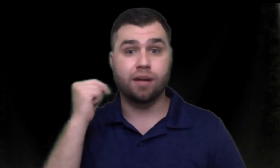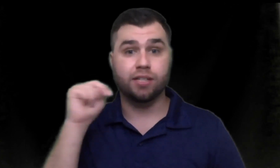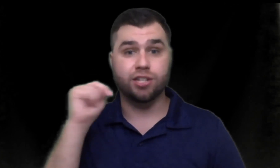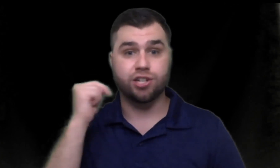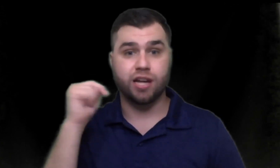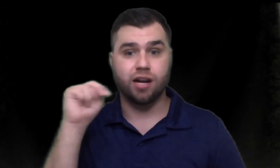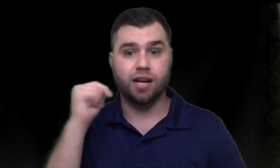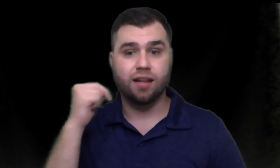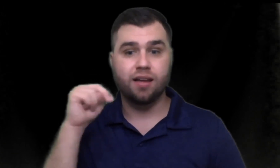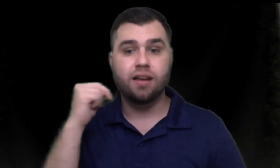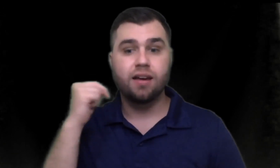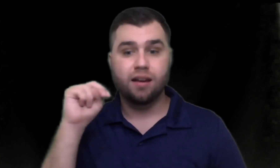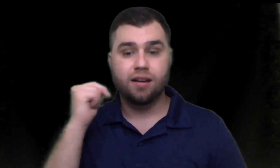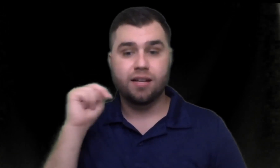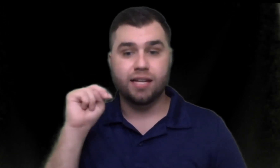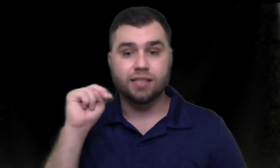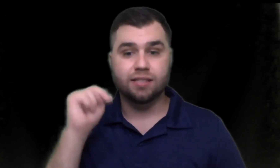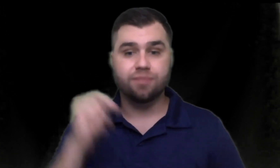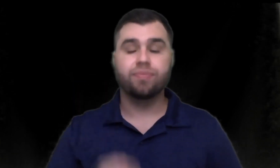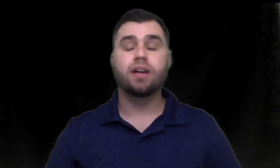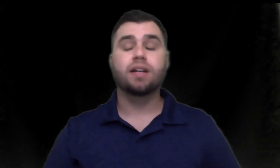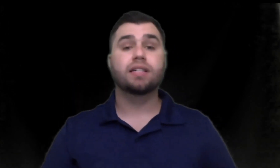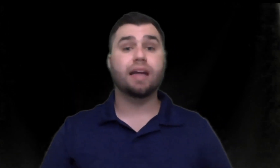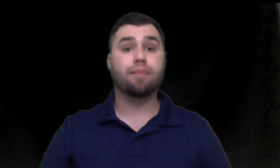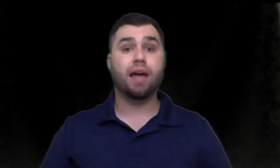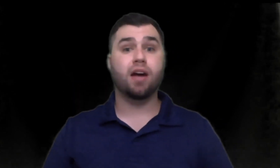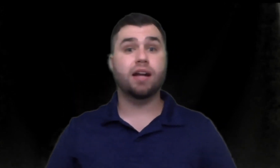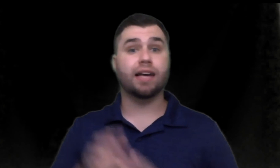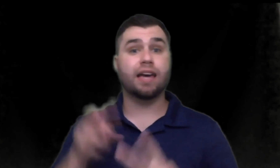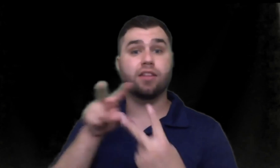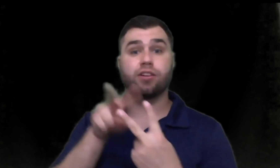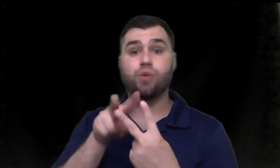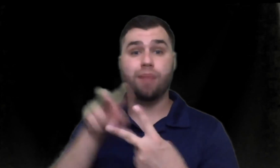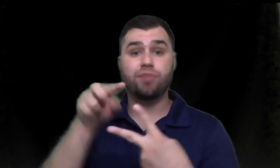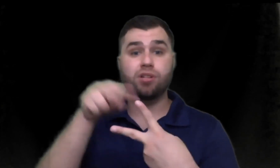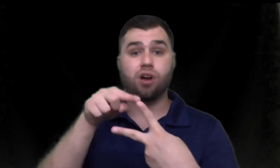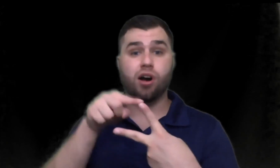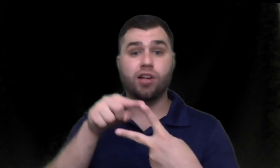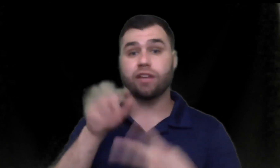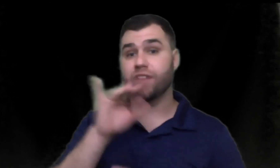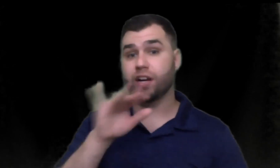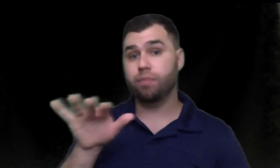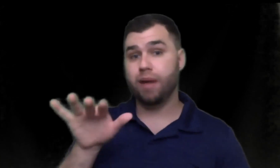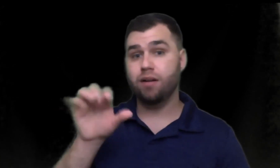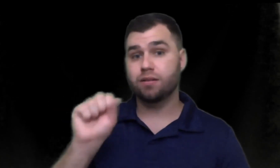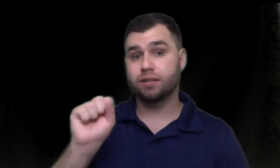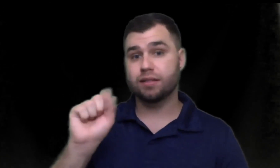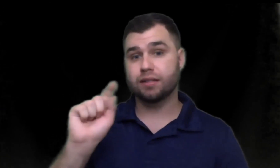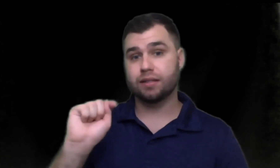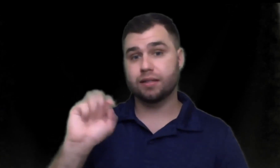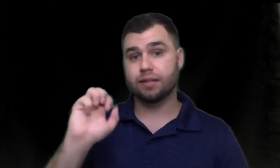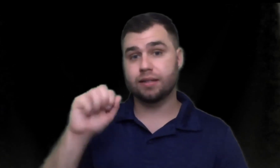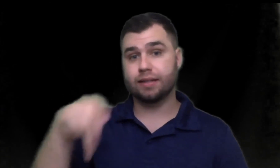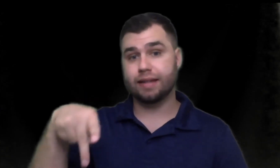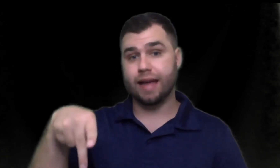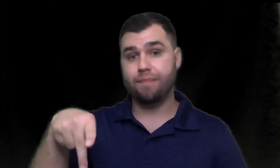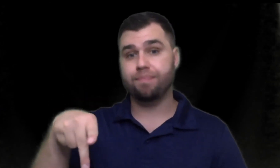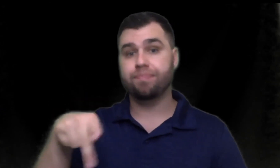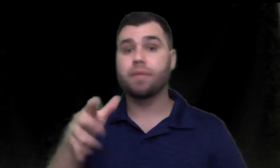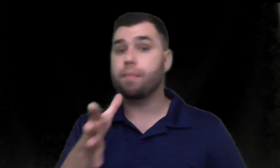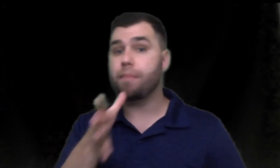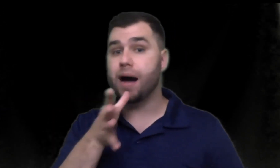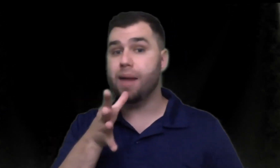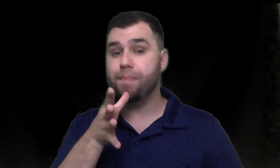female distinction area meet step parent again the two options are you can fingerspell step